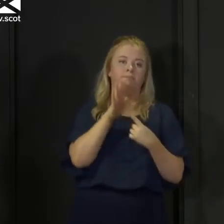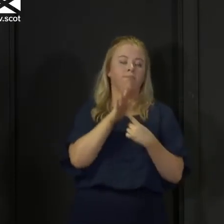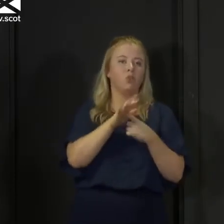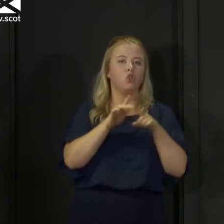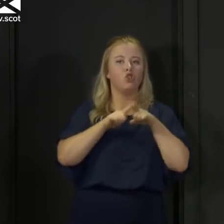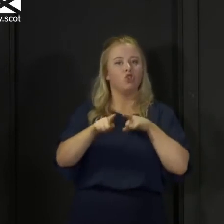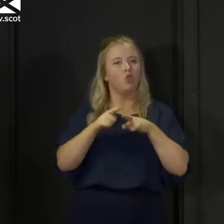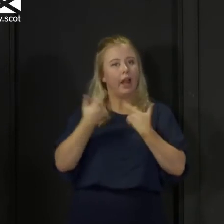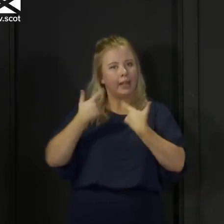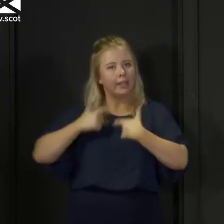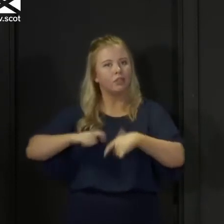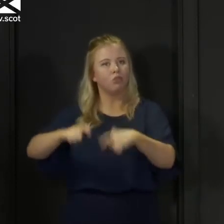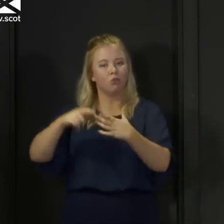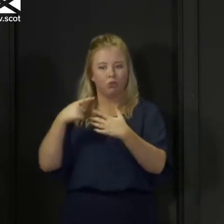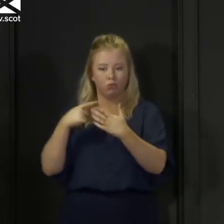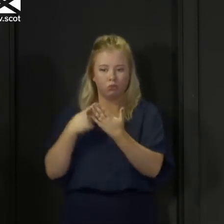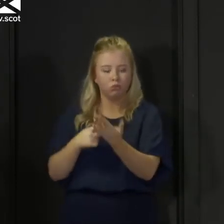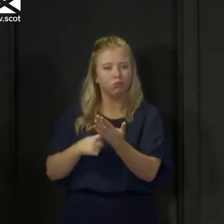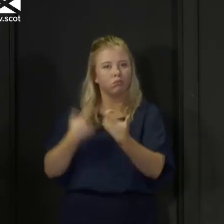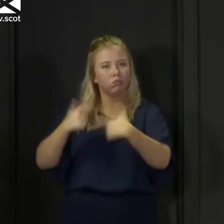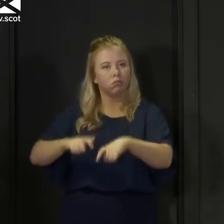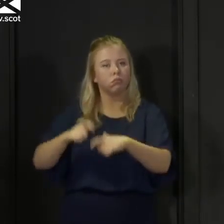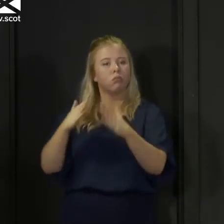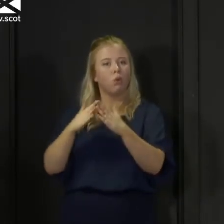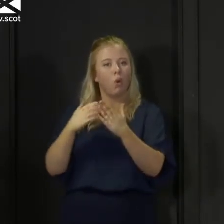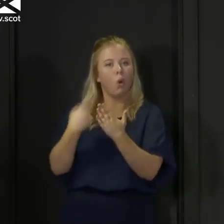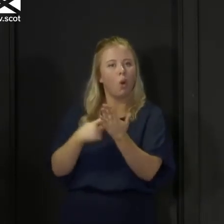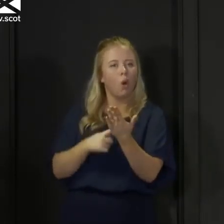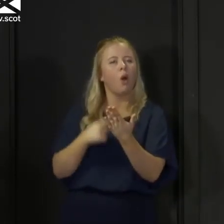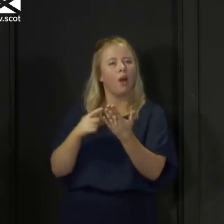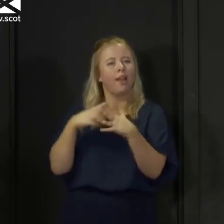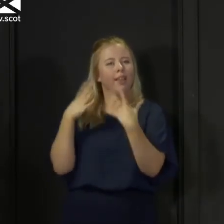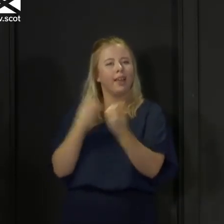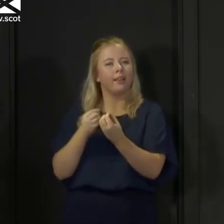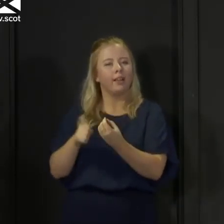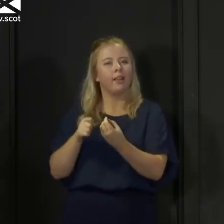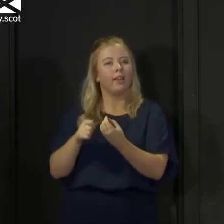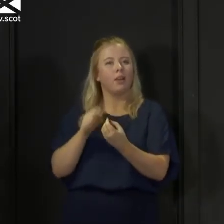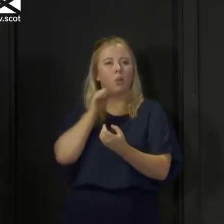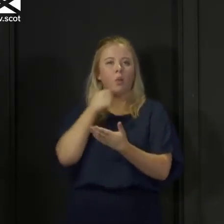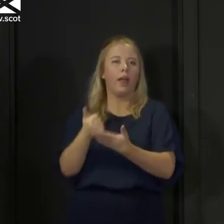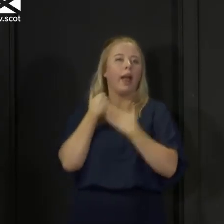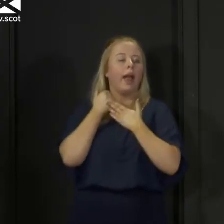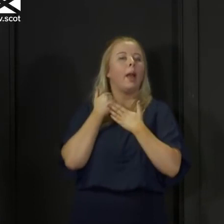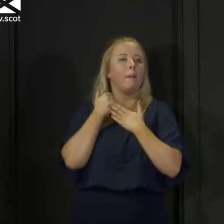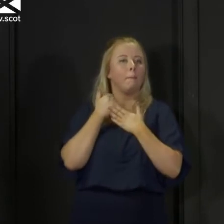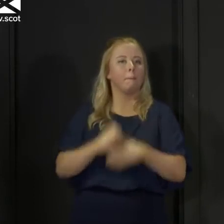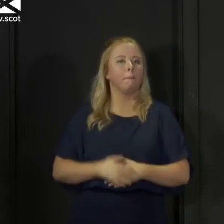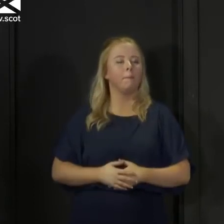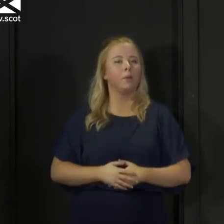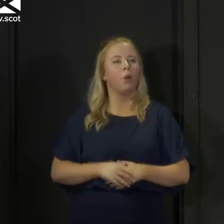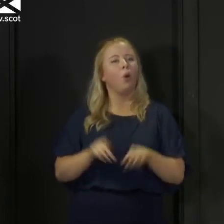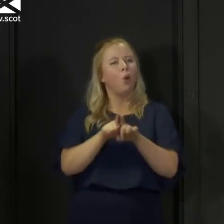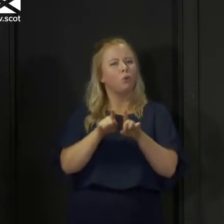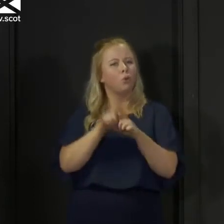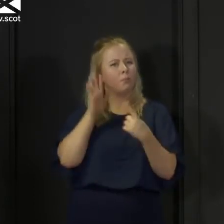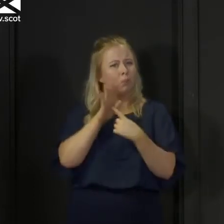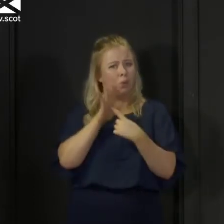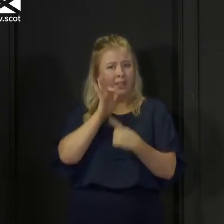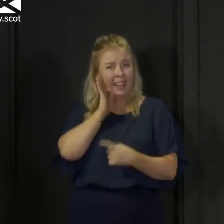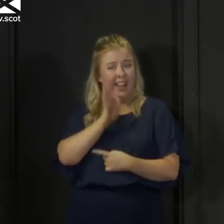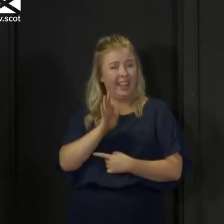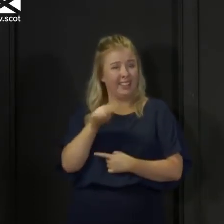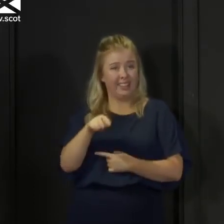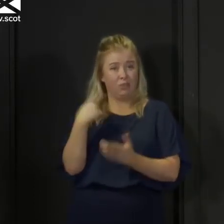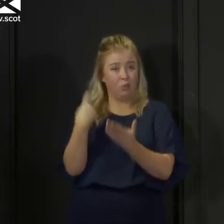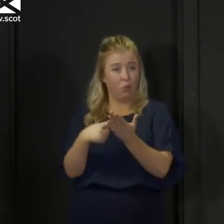So it's going to be a really important tool, but it's part of a box of tools and just as important are all the things we're asking